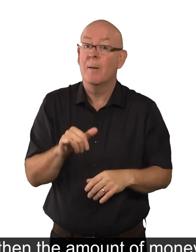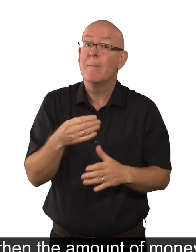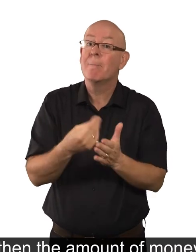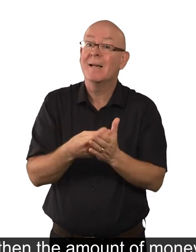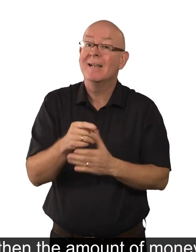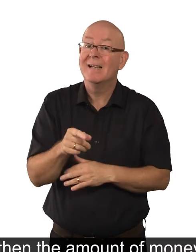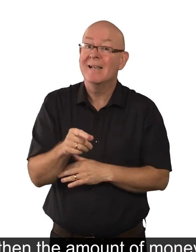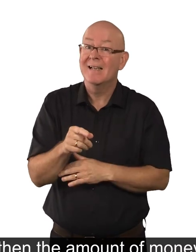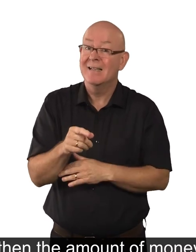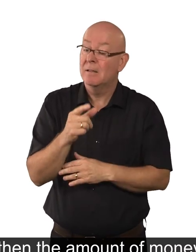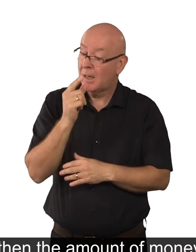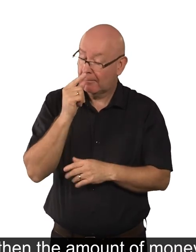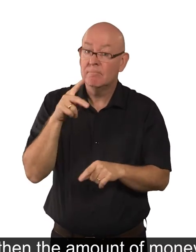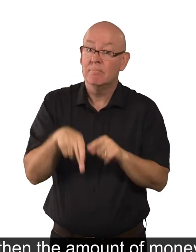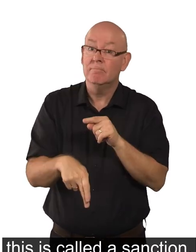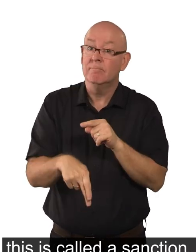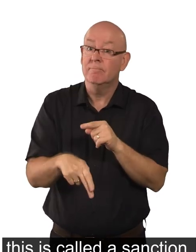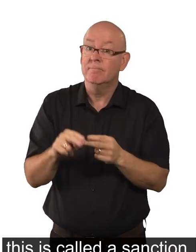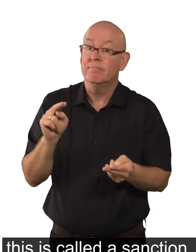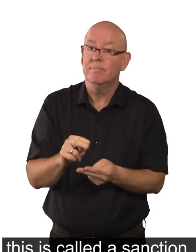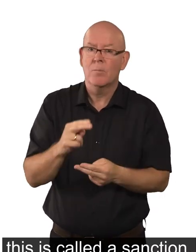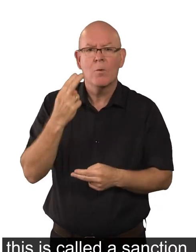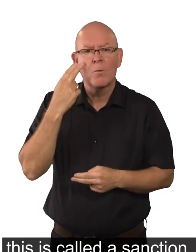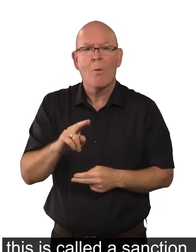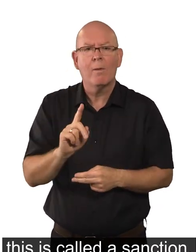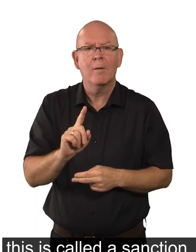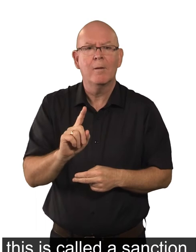get could go down. This is called a sanction.